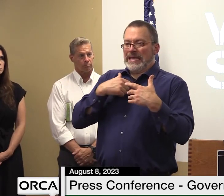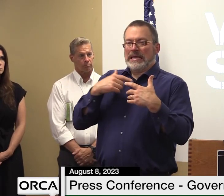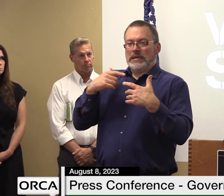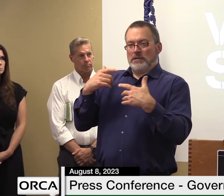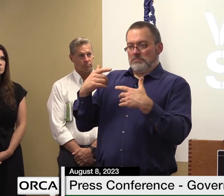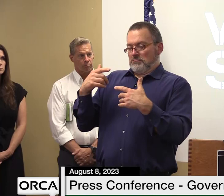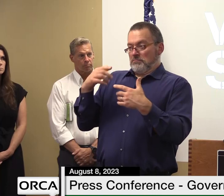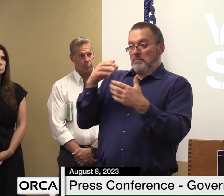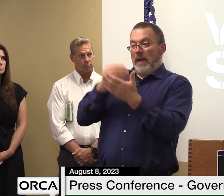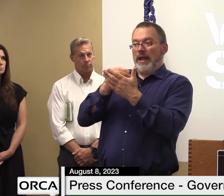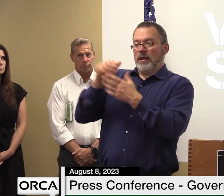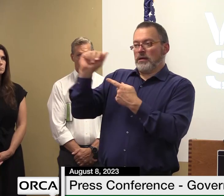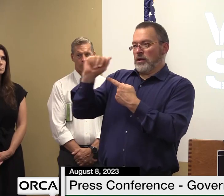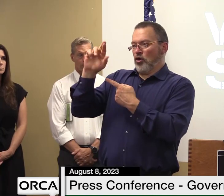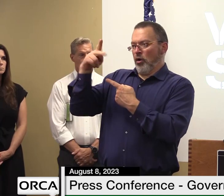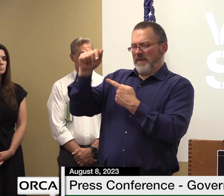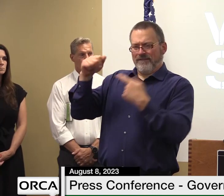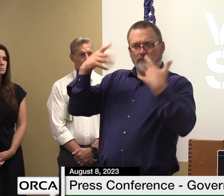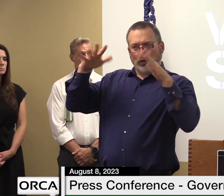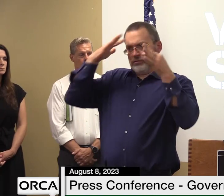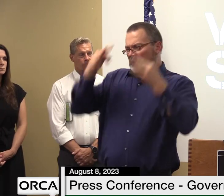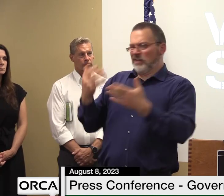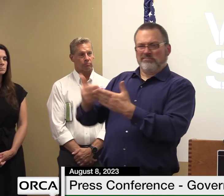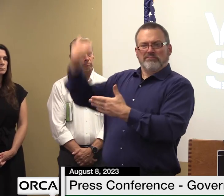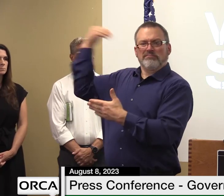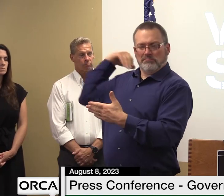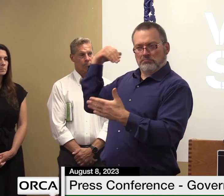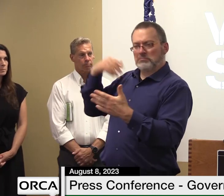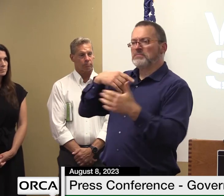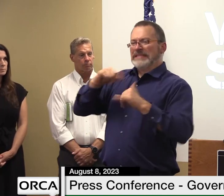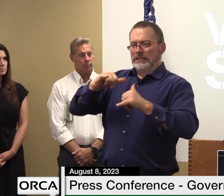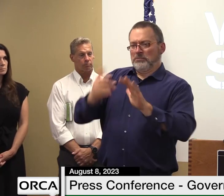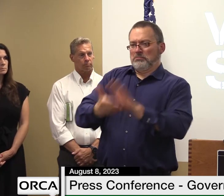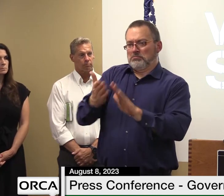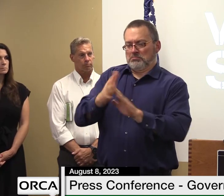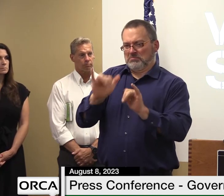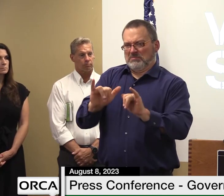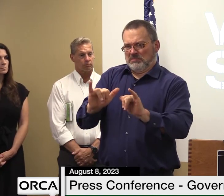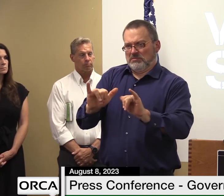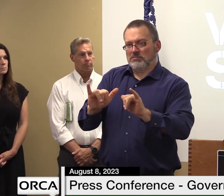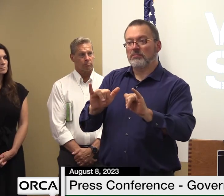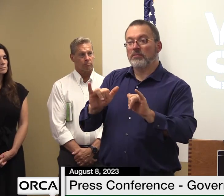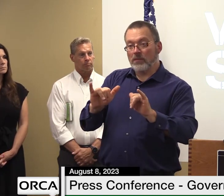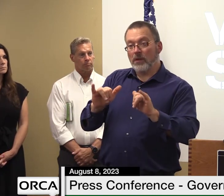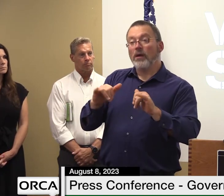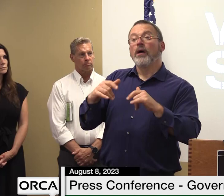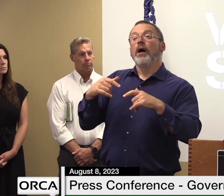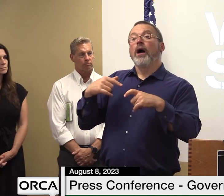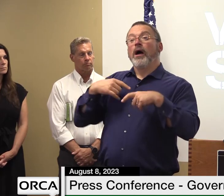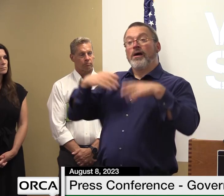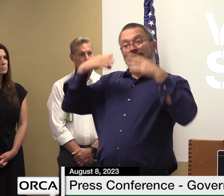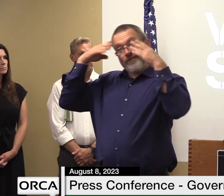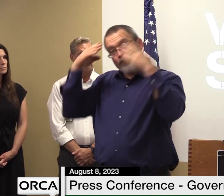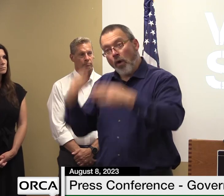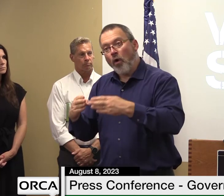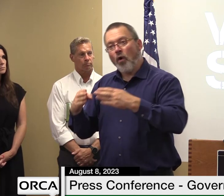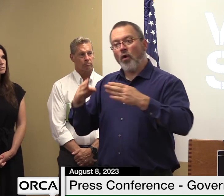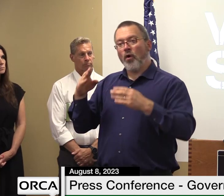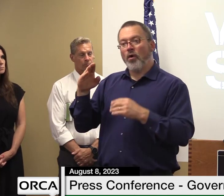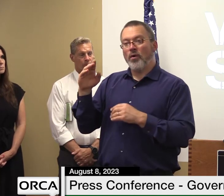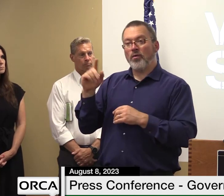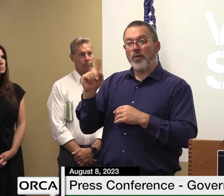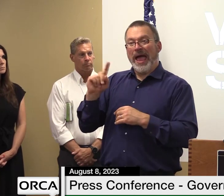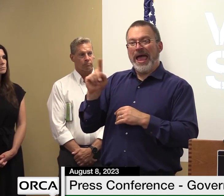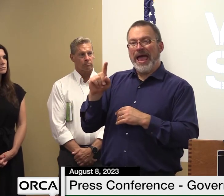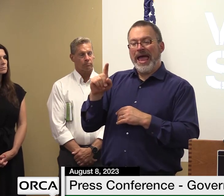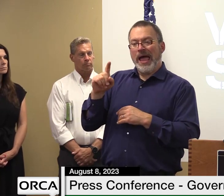and we're going to make sure that they we focus on the areas where that money could be utilized in